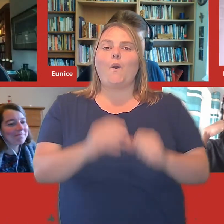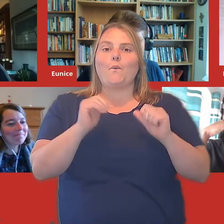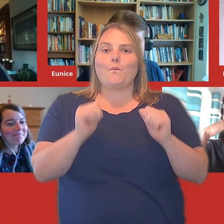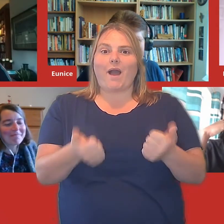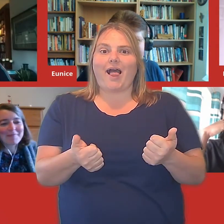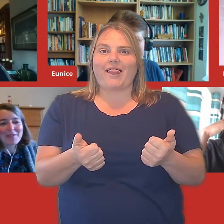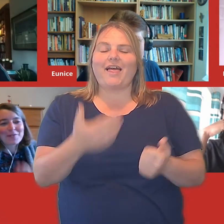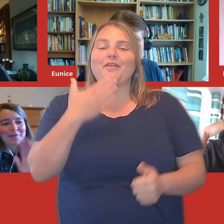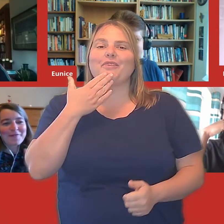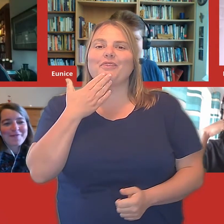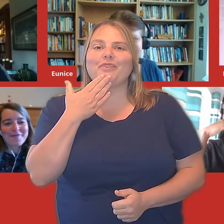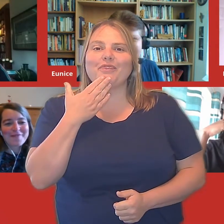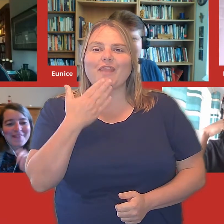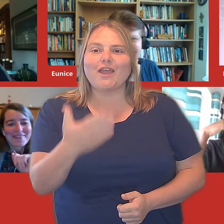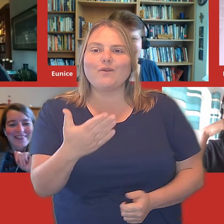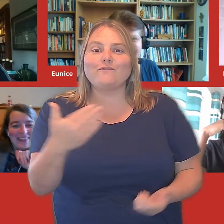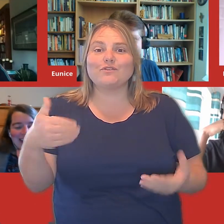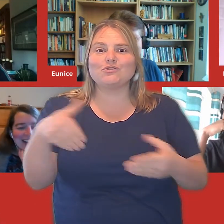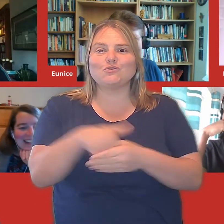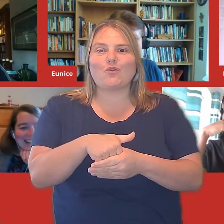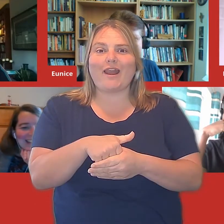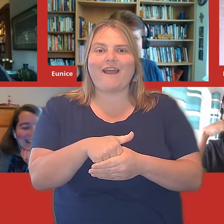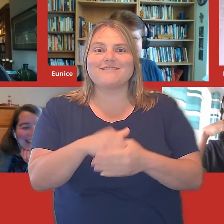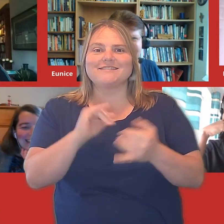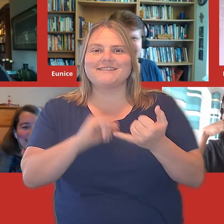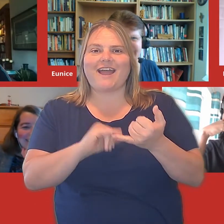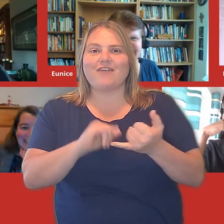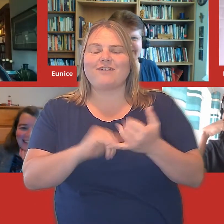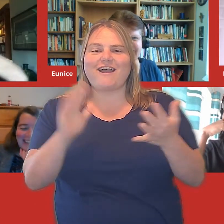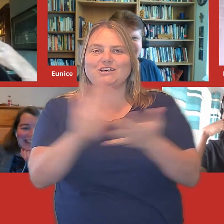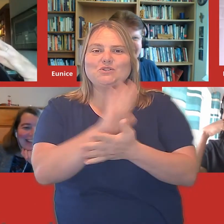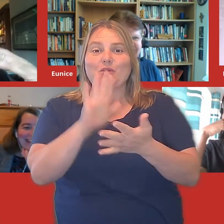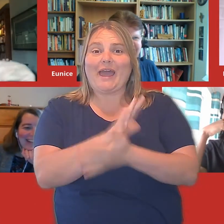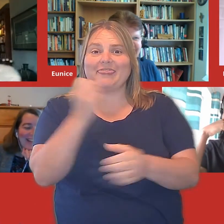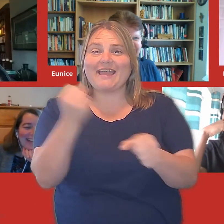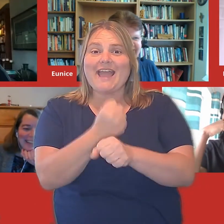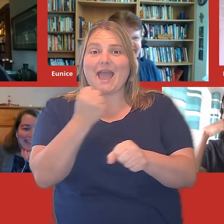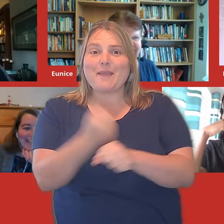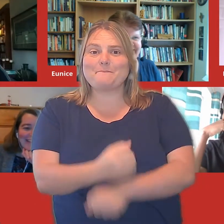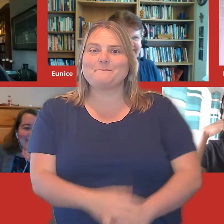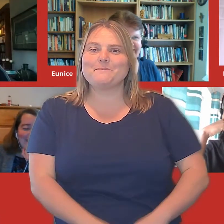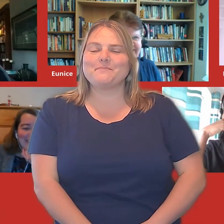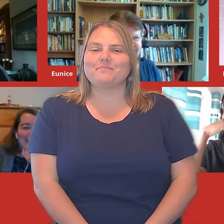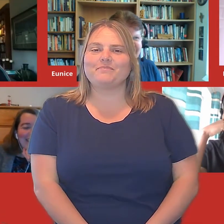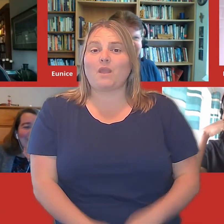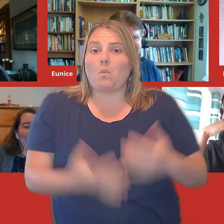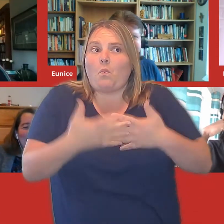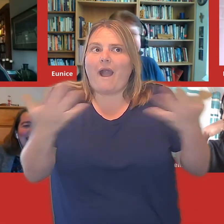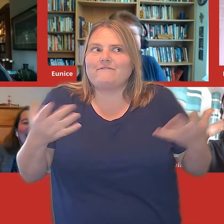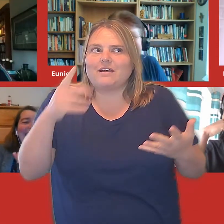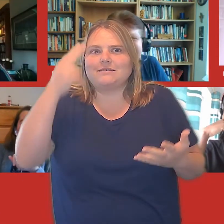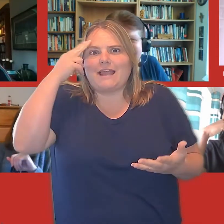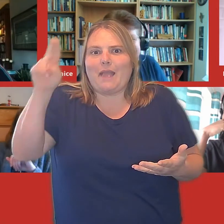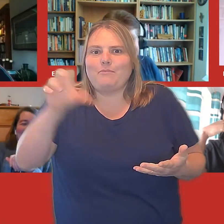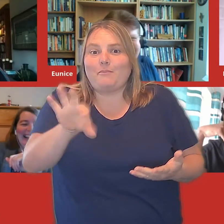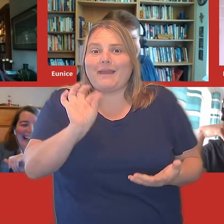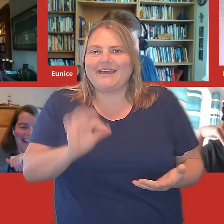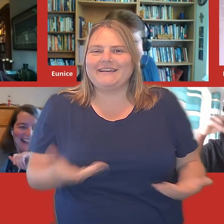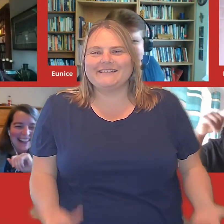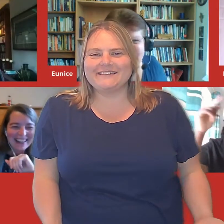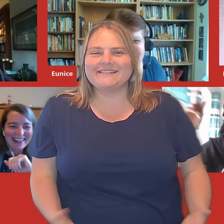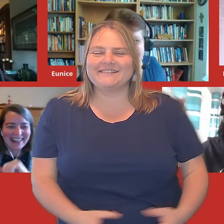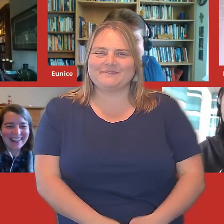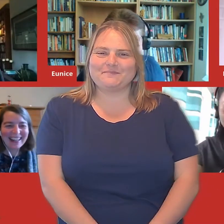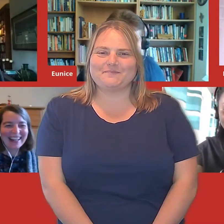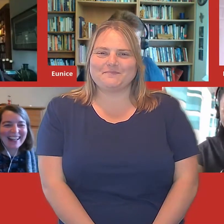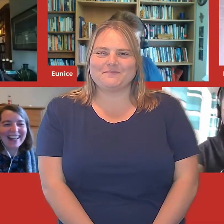Well, thank you for joining us, Sarah. It's lovely to play that game with you, whether we call it in the news or something else that you just want to call it.